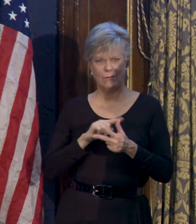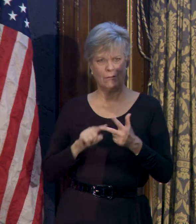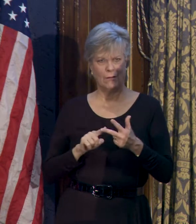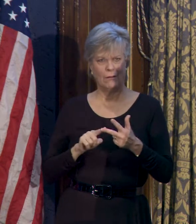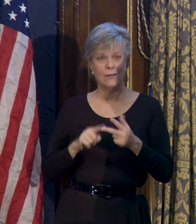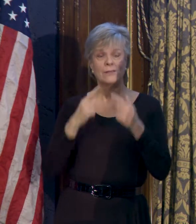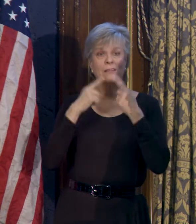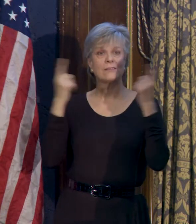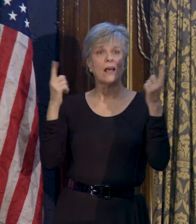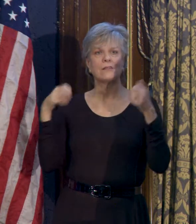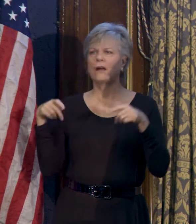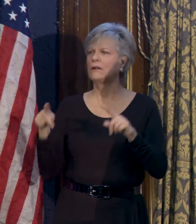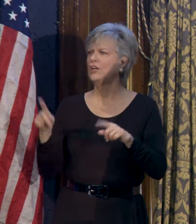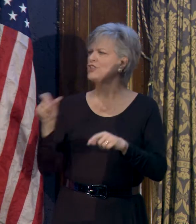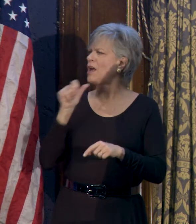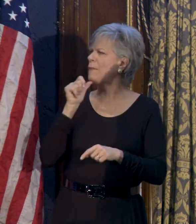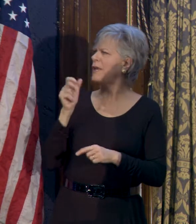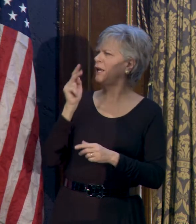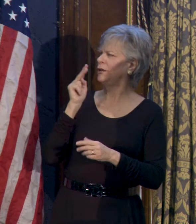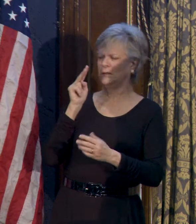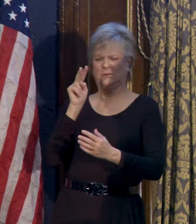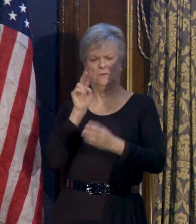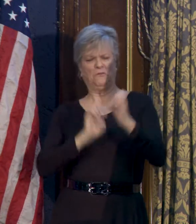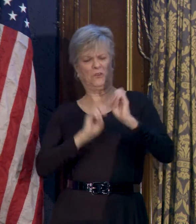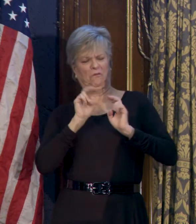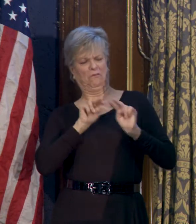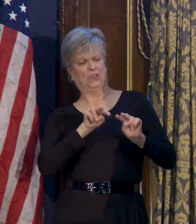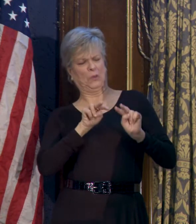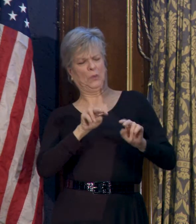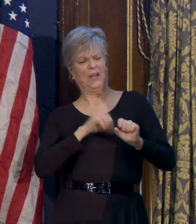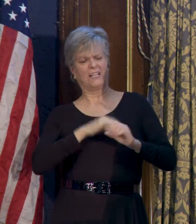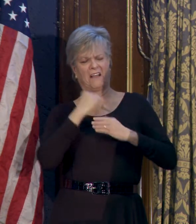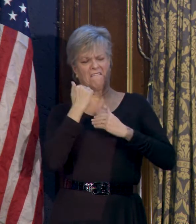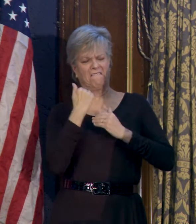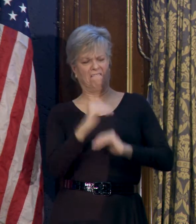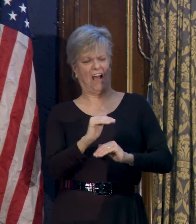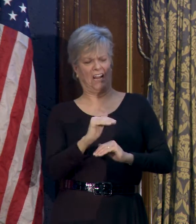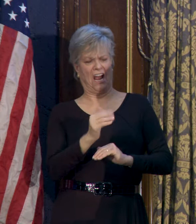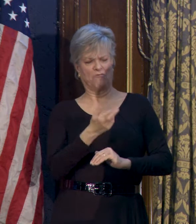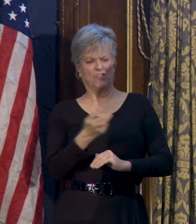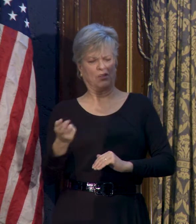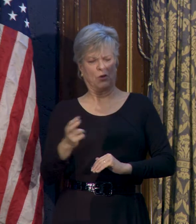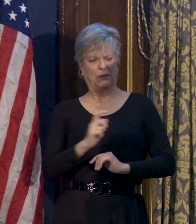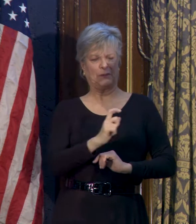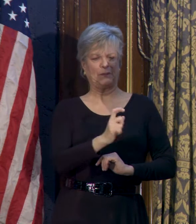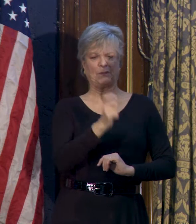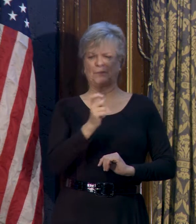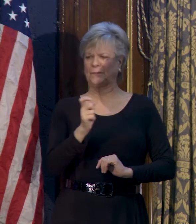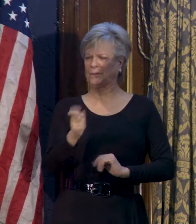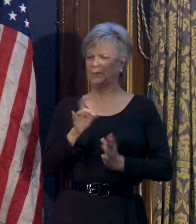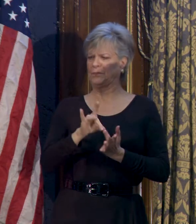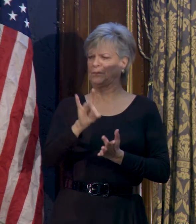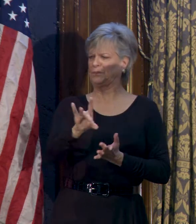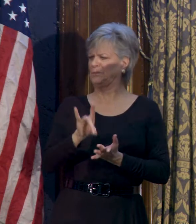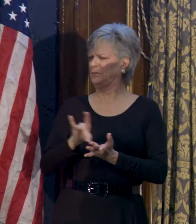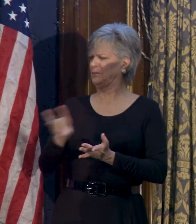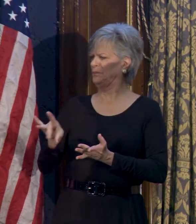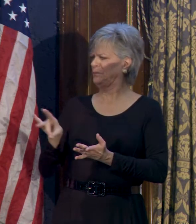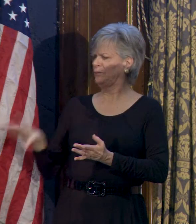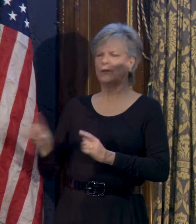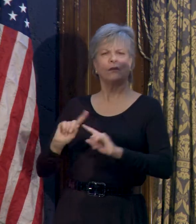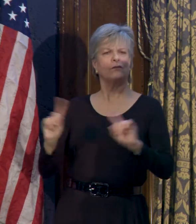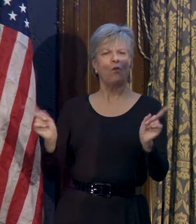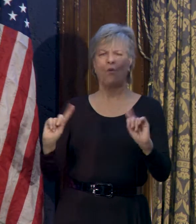not be looked at as a finite resource that must be distributed sparingly. It's time to correct historic